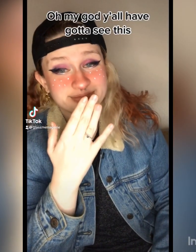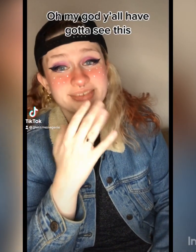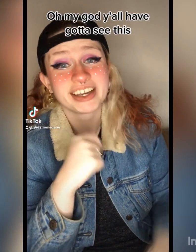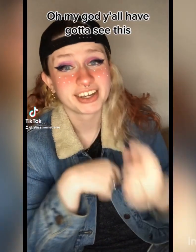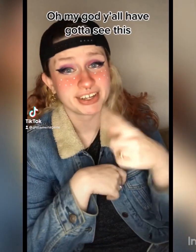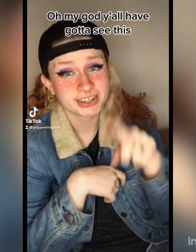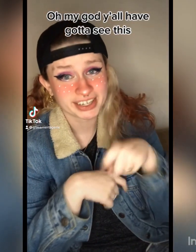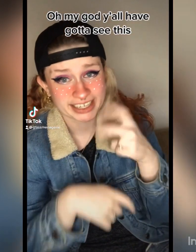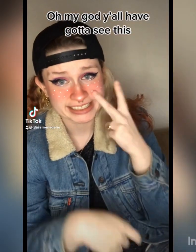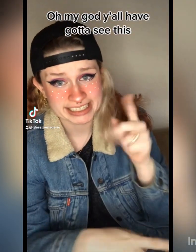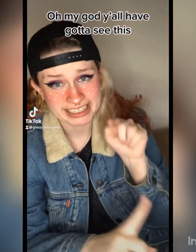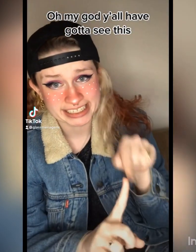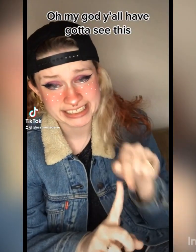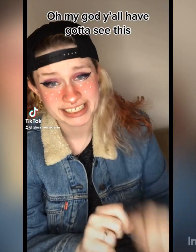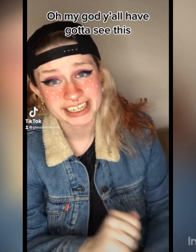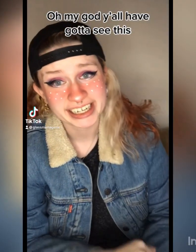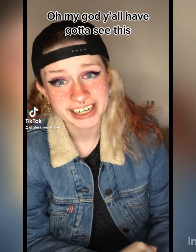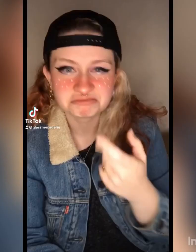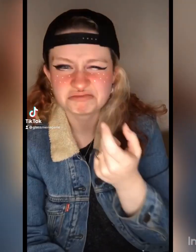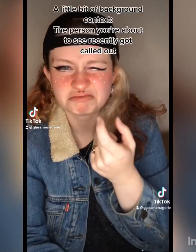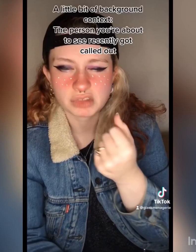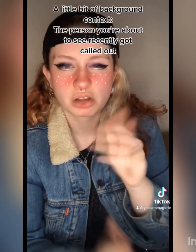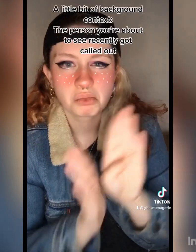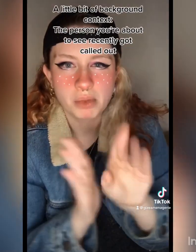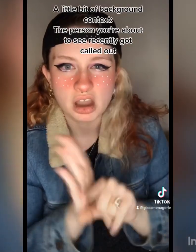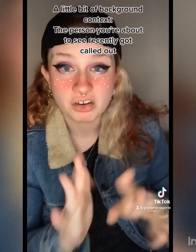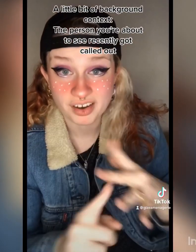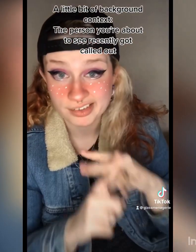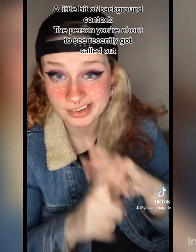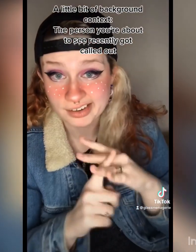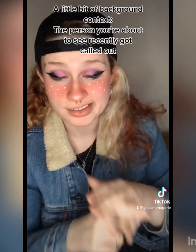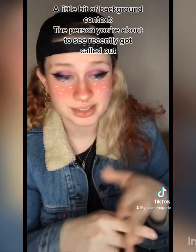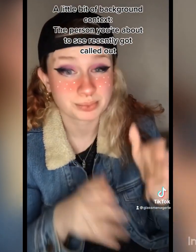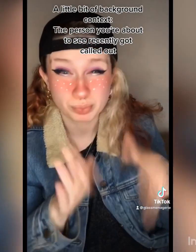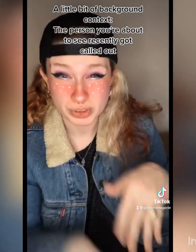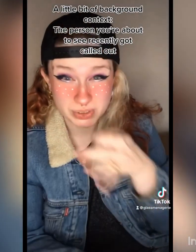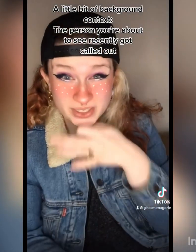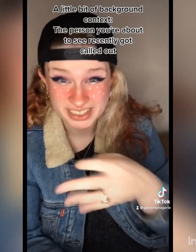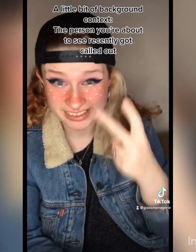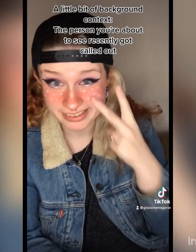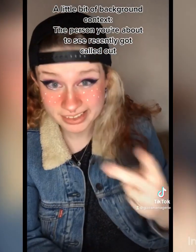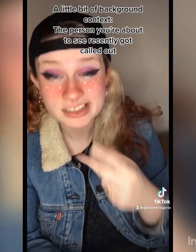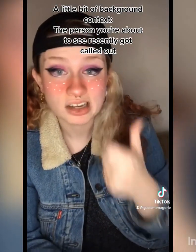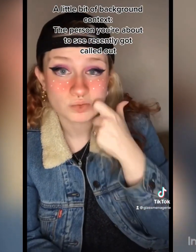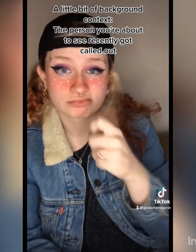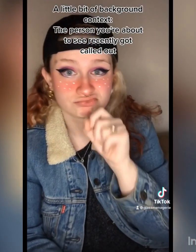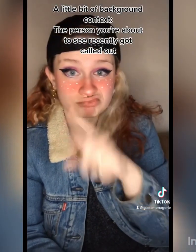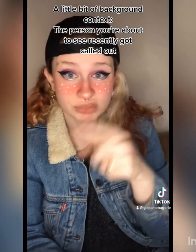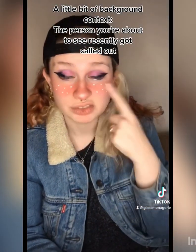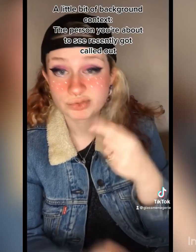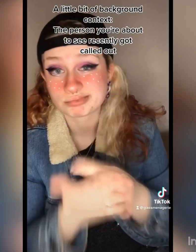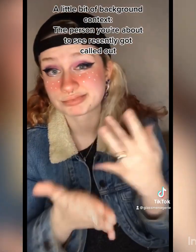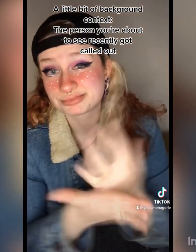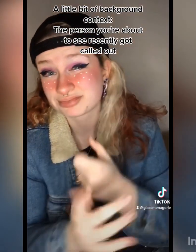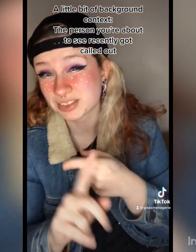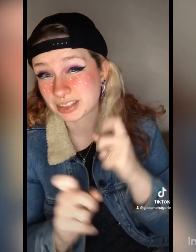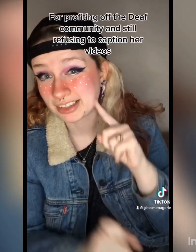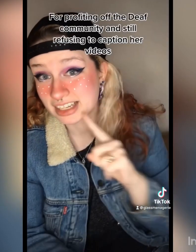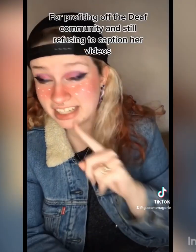my god. Y'all have got to see this. A little bit of background context. The person you're about to see recently got called out for profiting